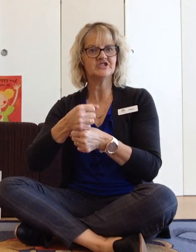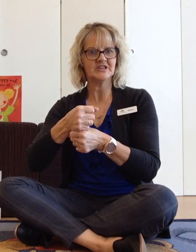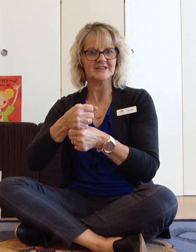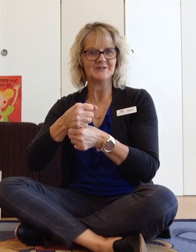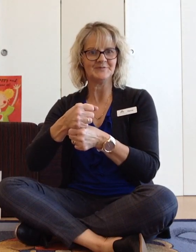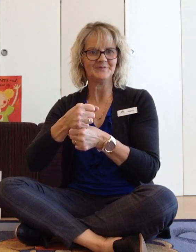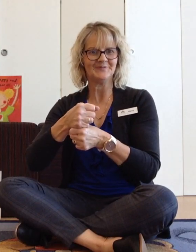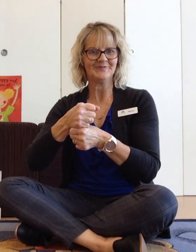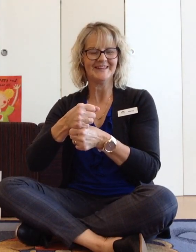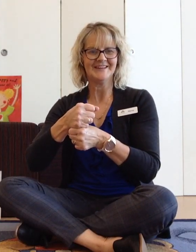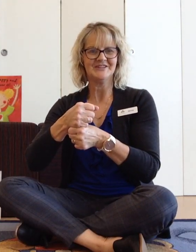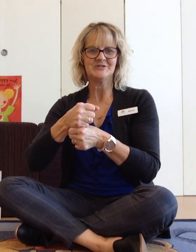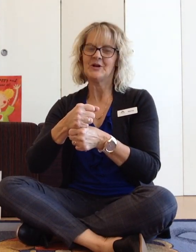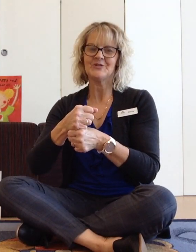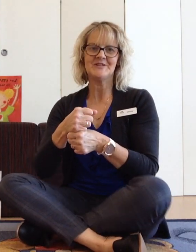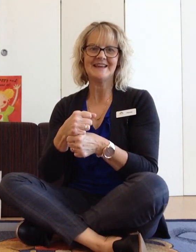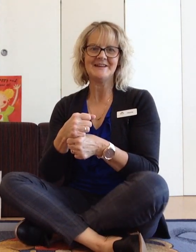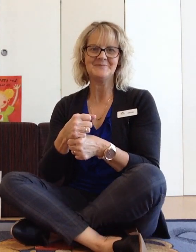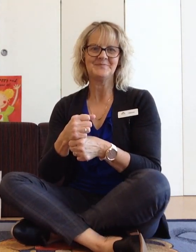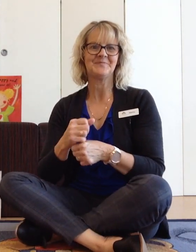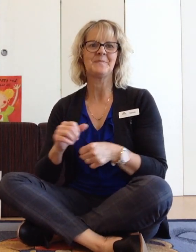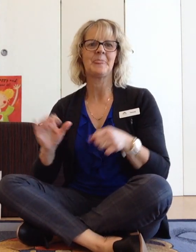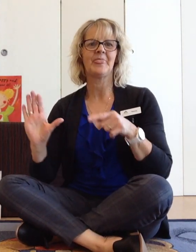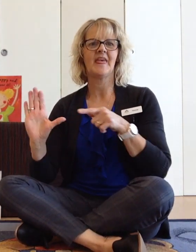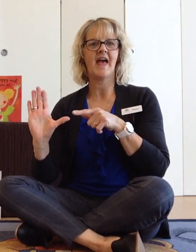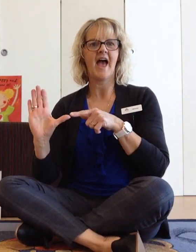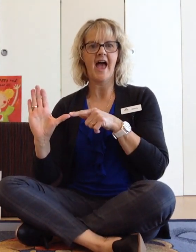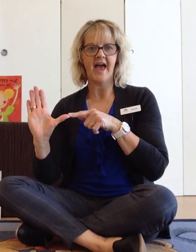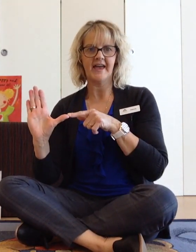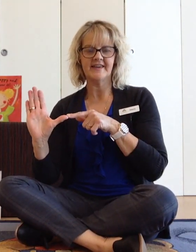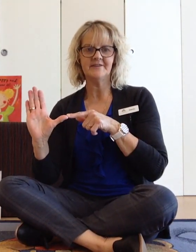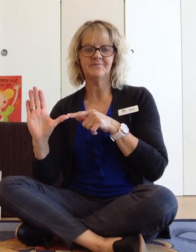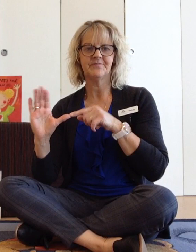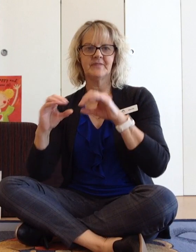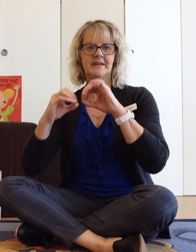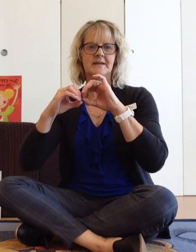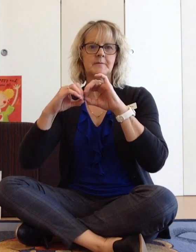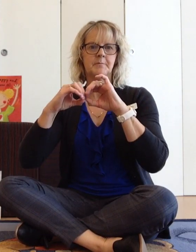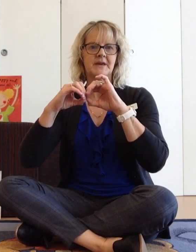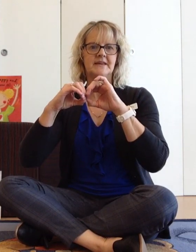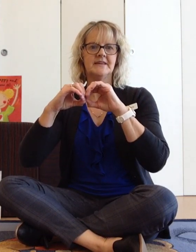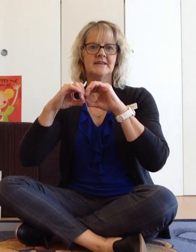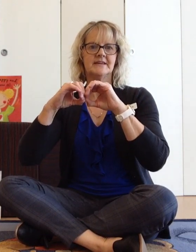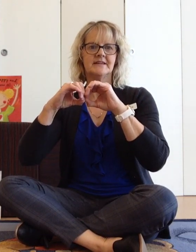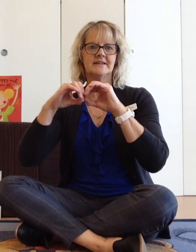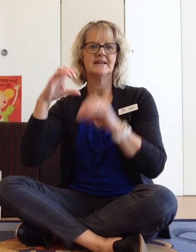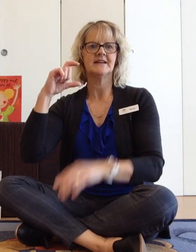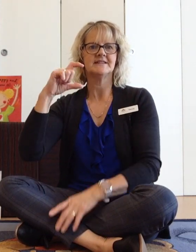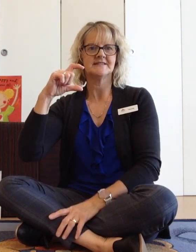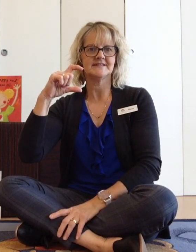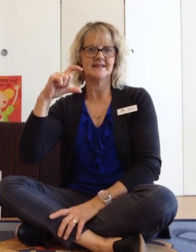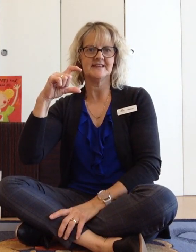G. Shall we go through those again? A, B, C,